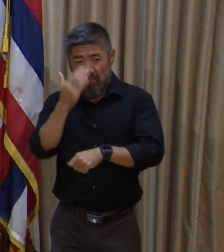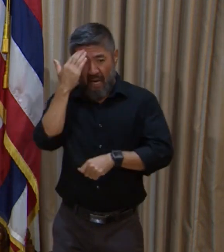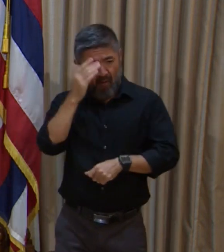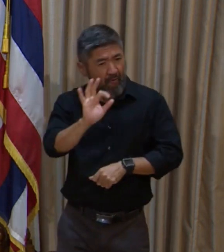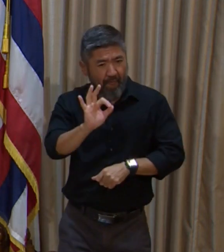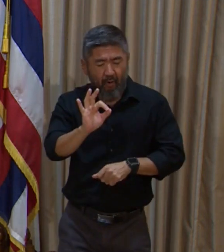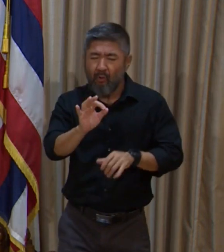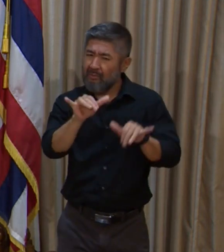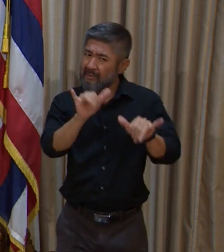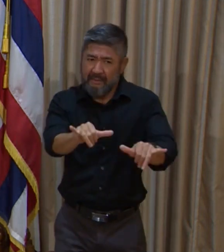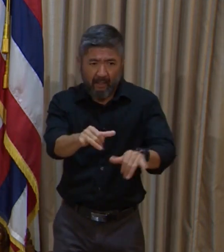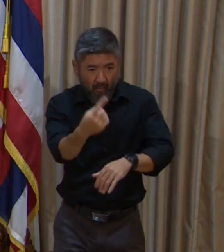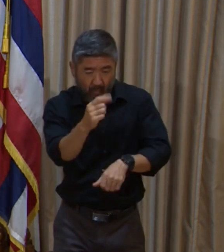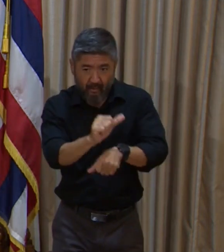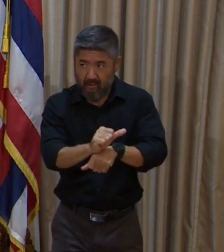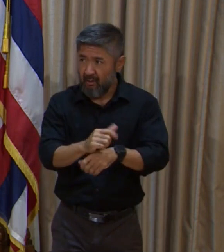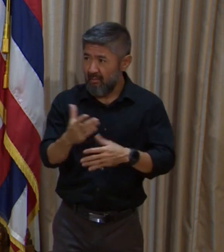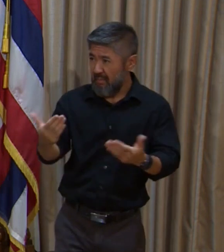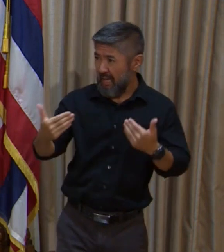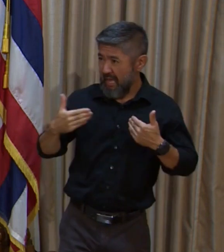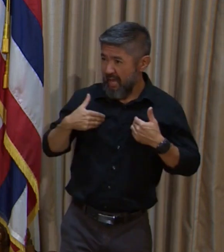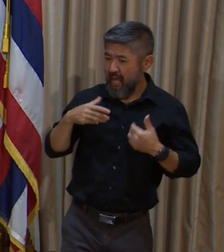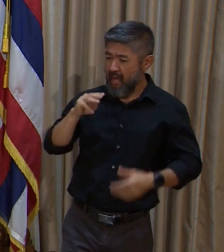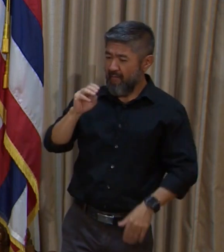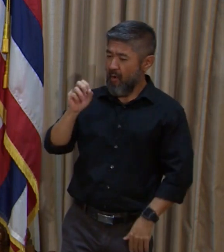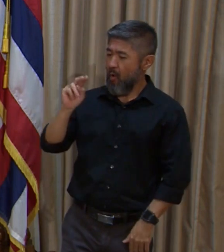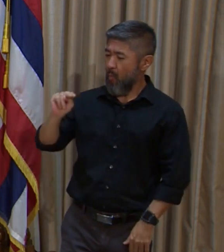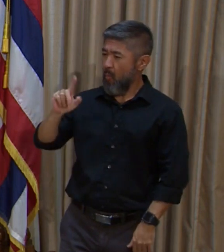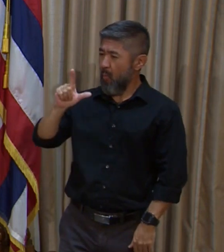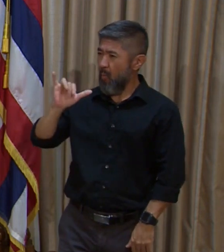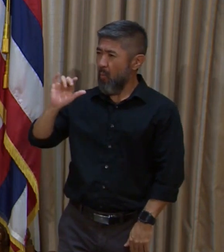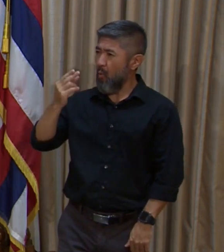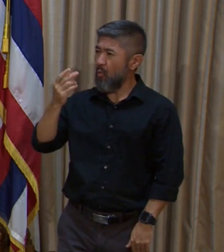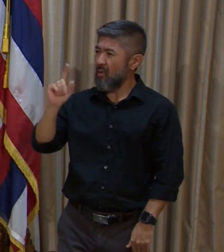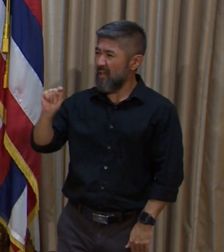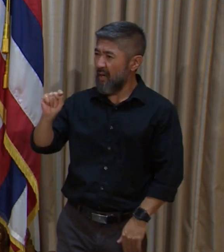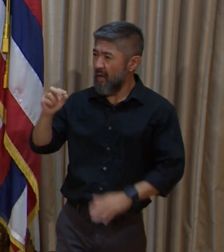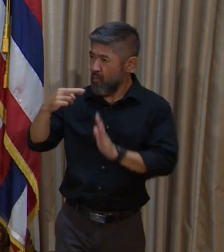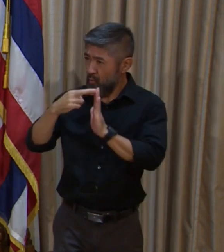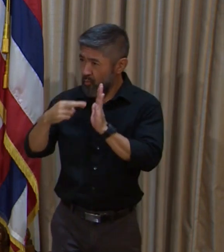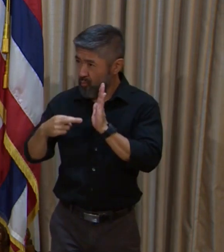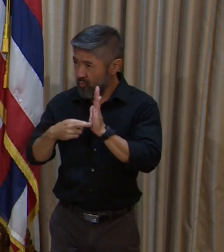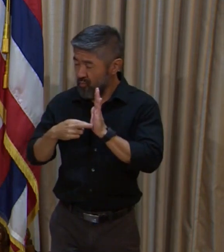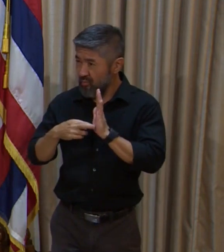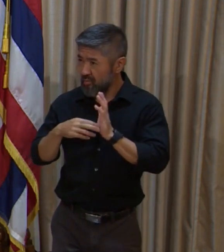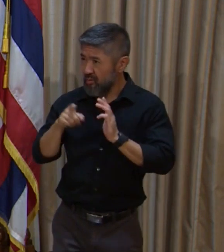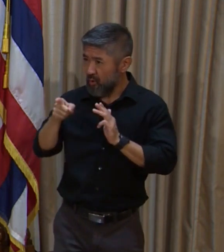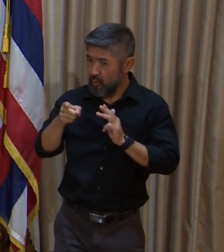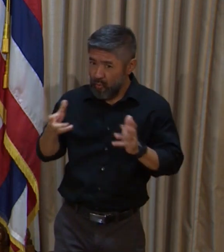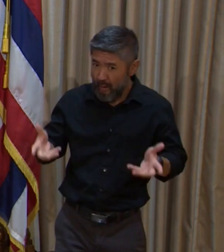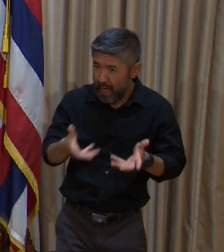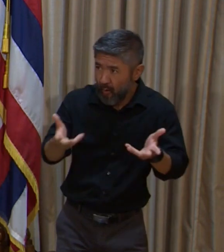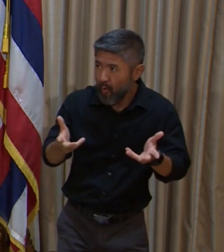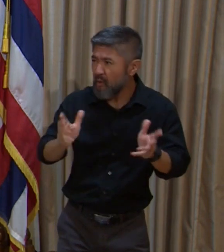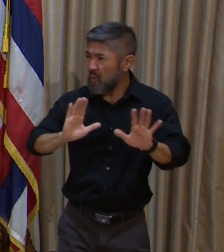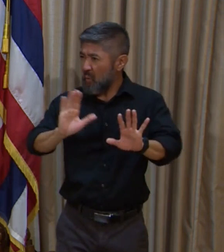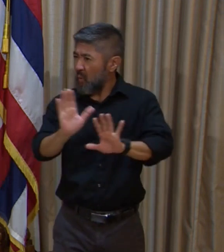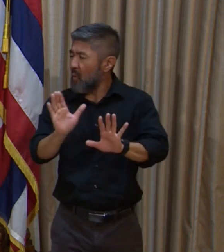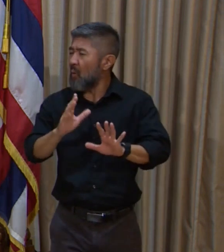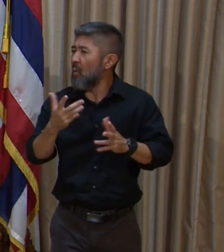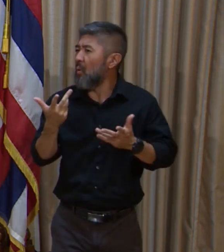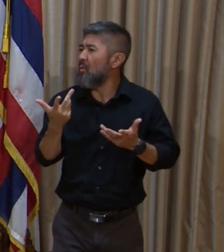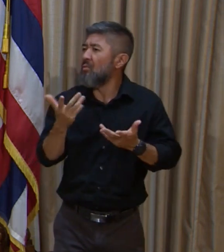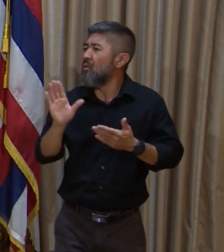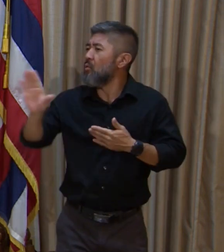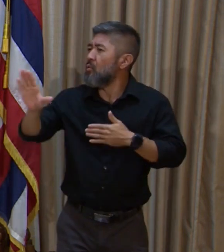moonlighting rules at state government? And is that something that you would encourage or discourage among employees who